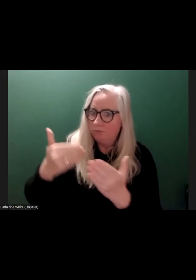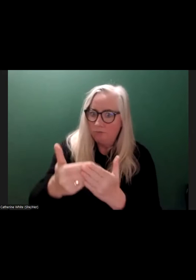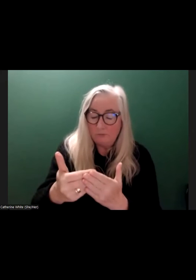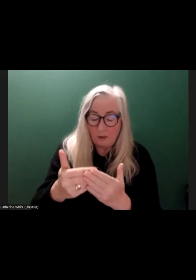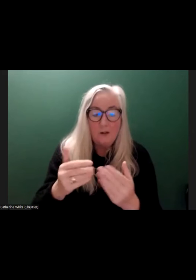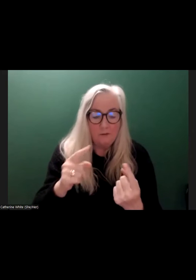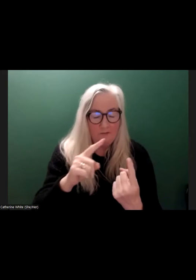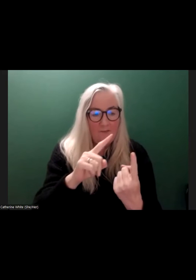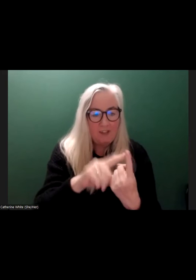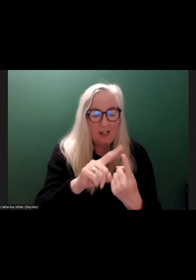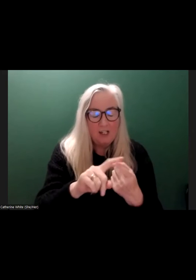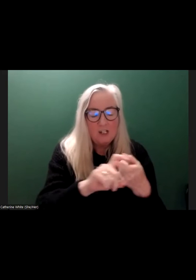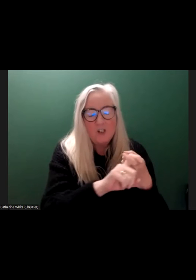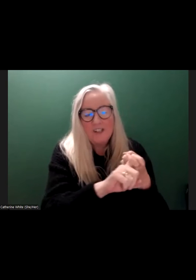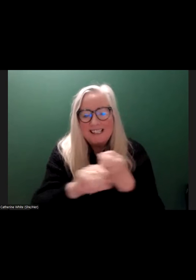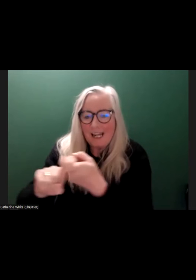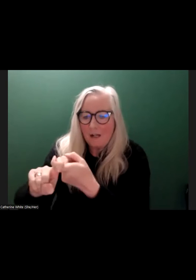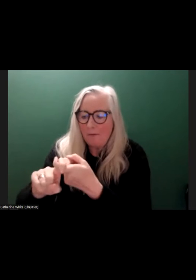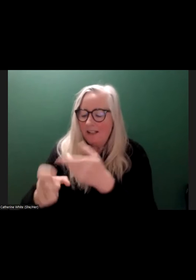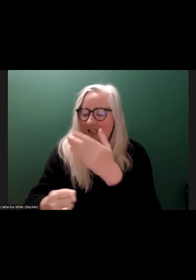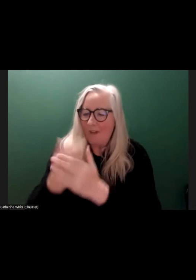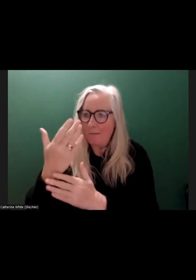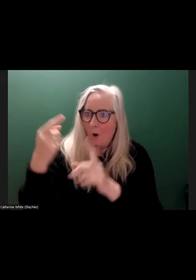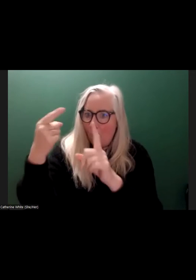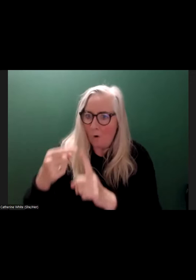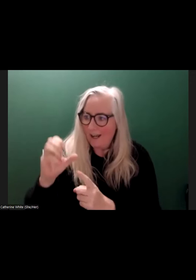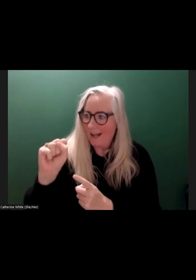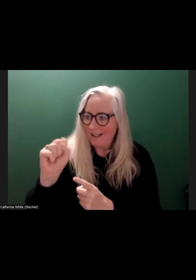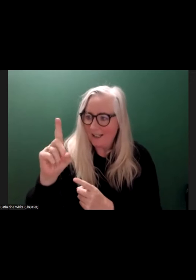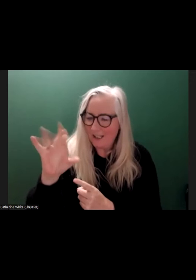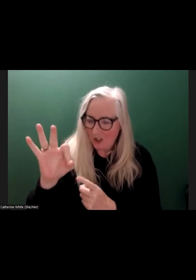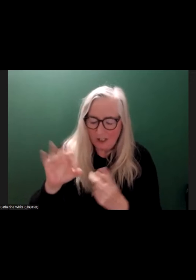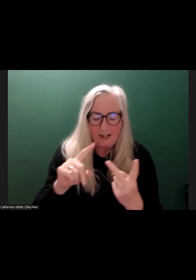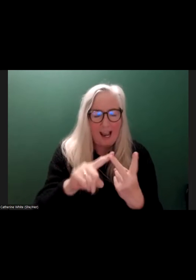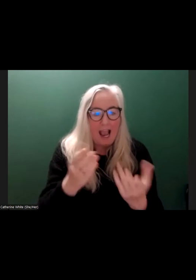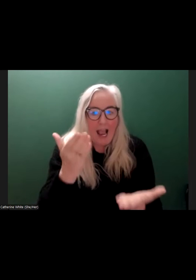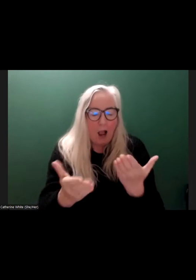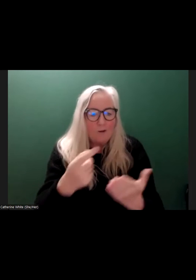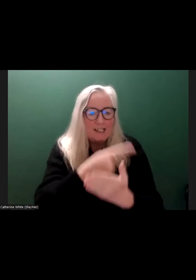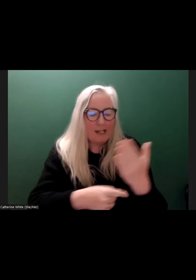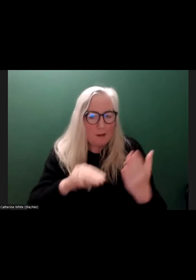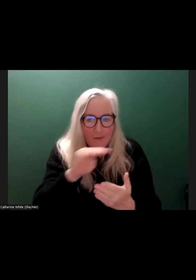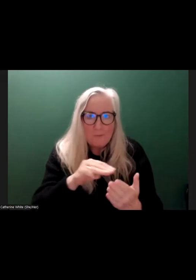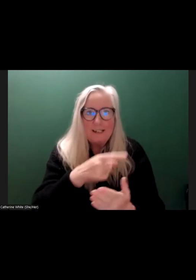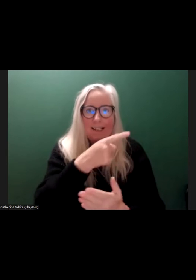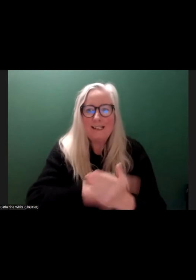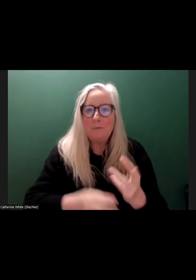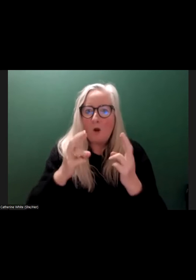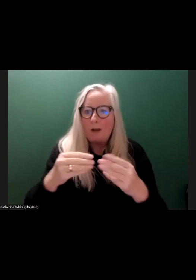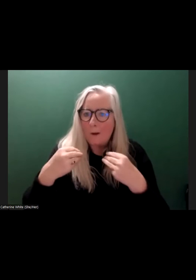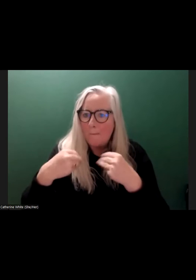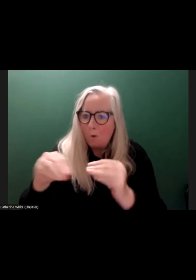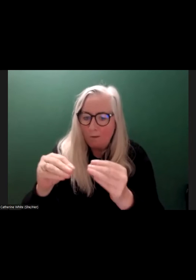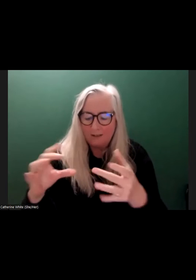One is the sustainable development goals. And the other one is how disabled people and disability rights movement are